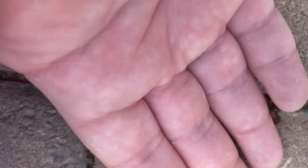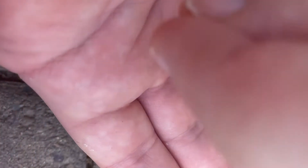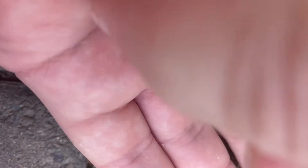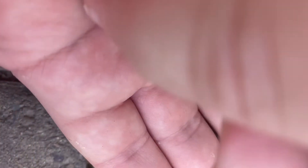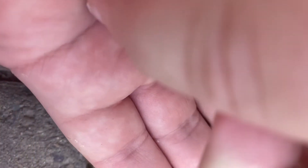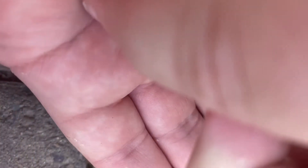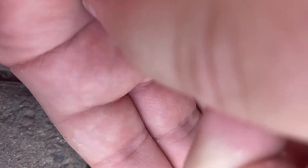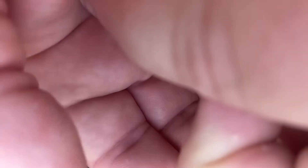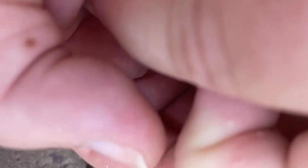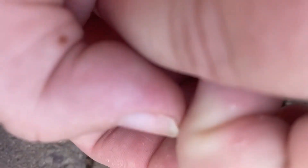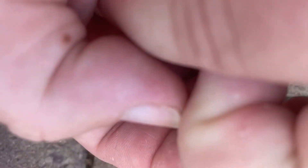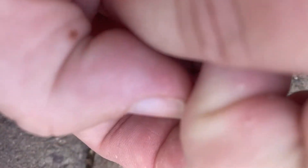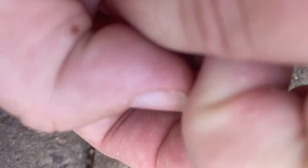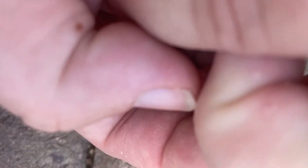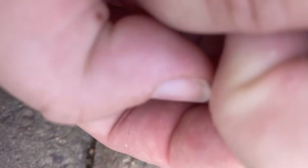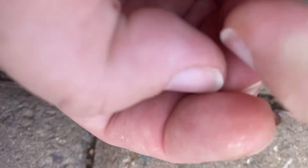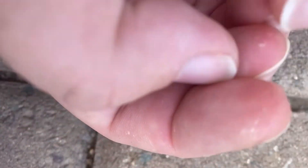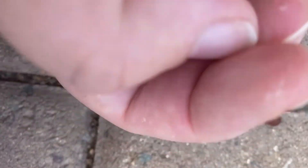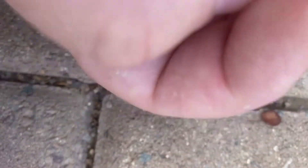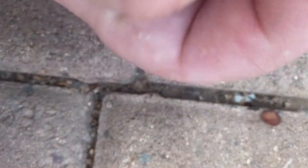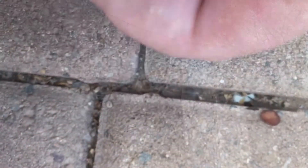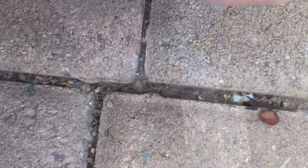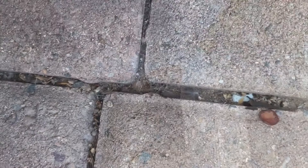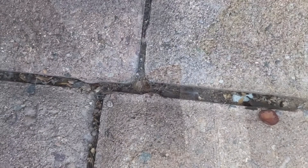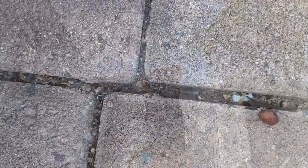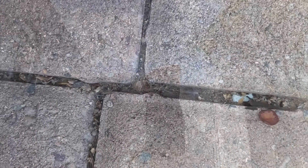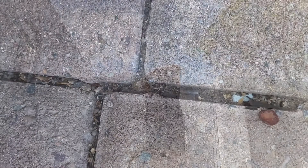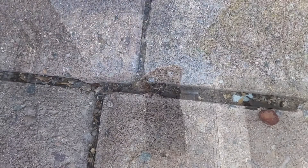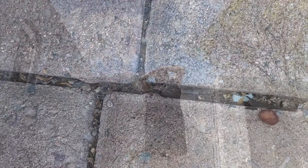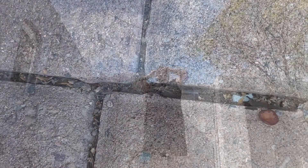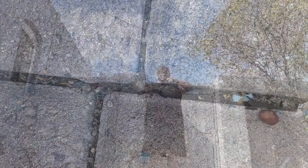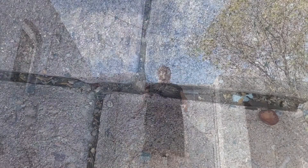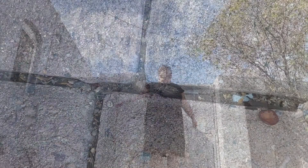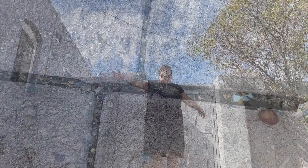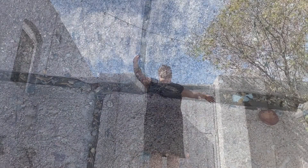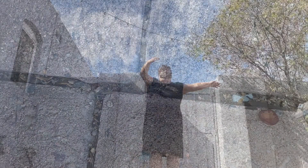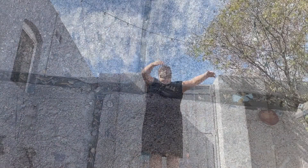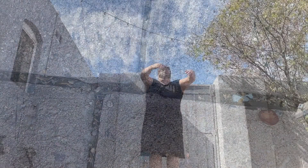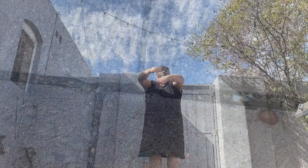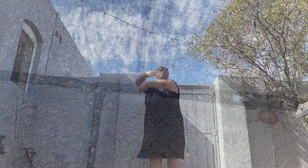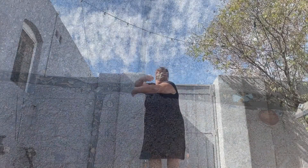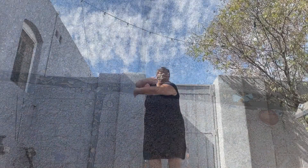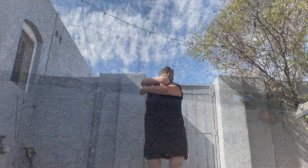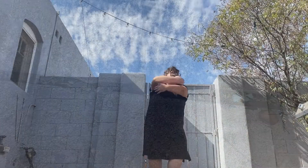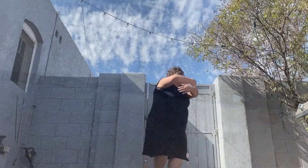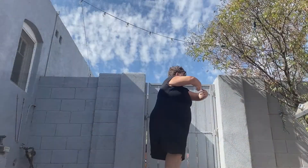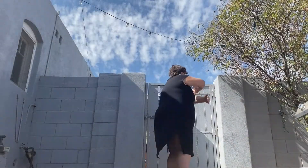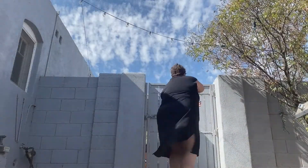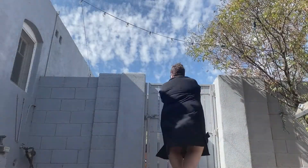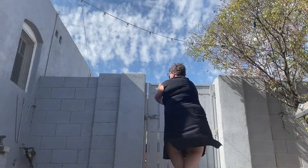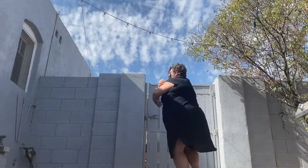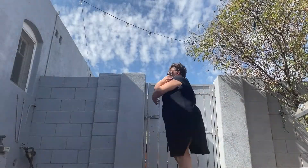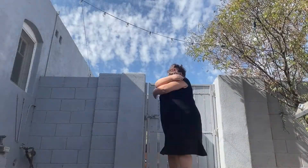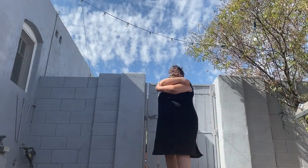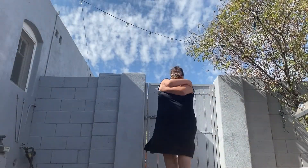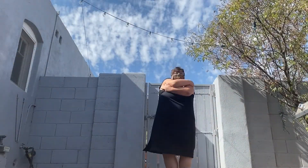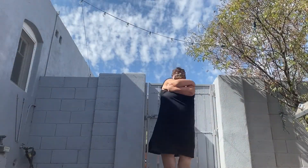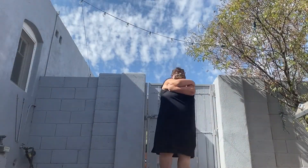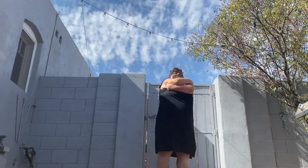what matters and who matters i get clear on how i have harmed especially in thinking i could do something for you